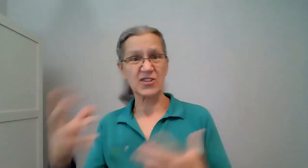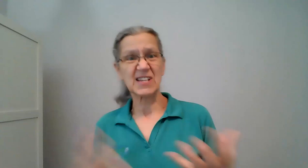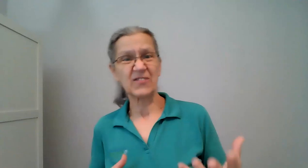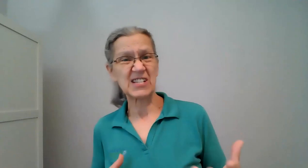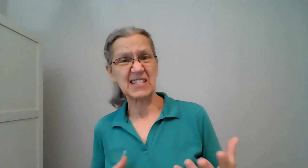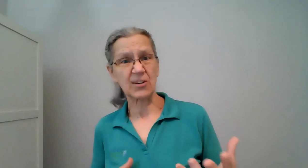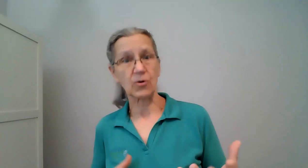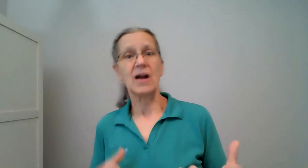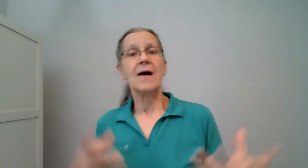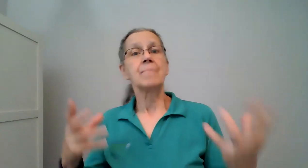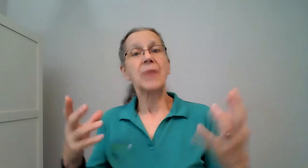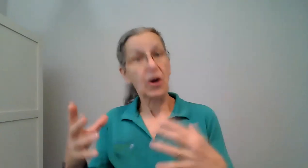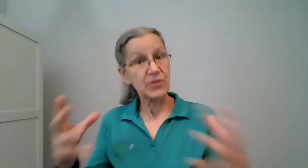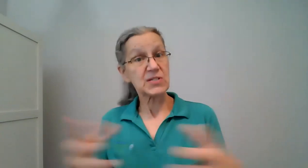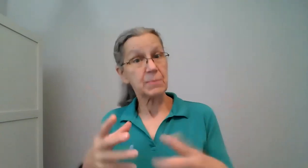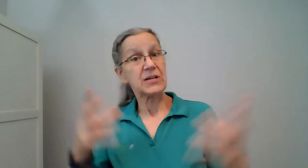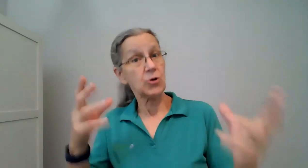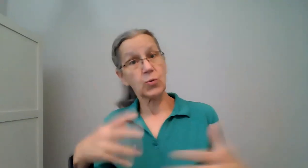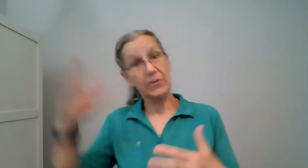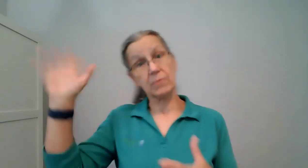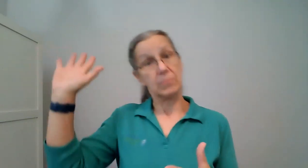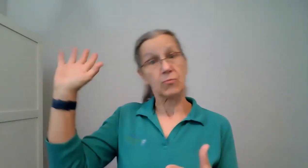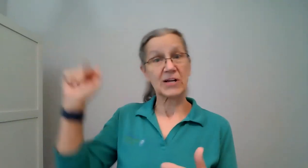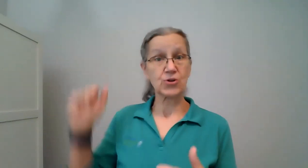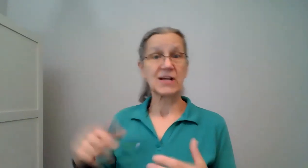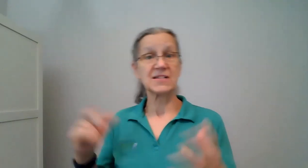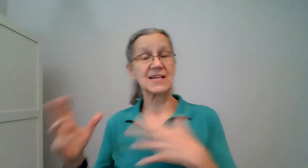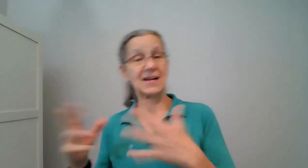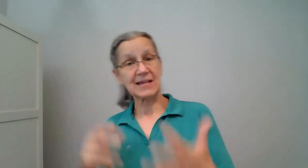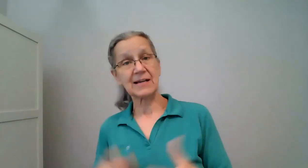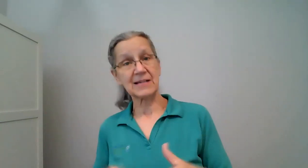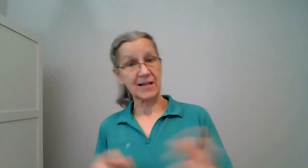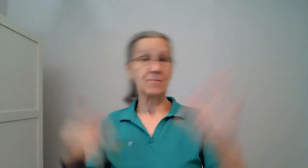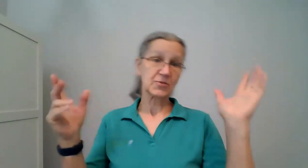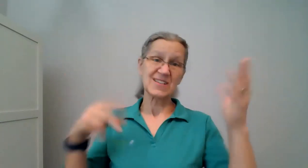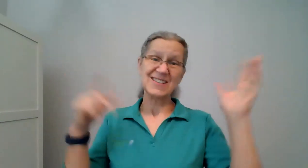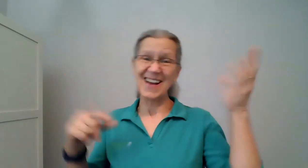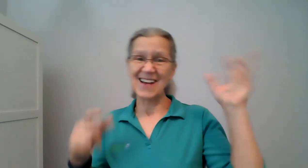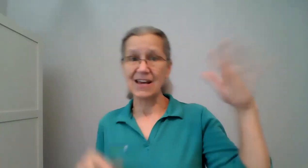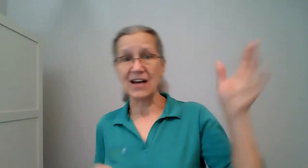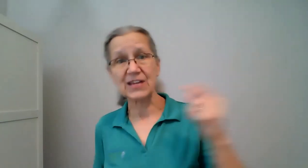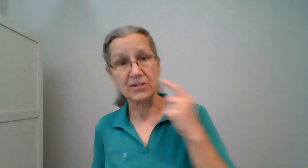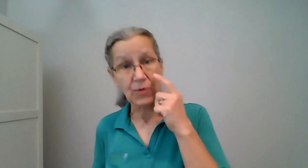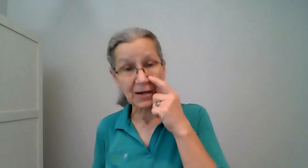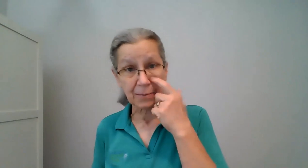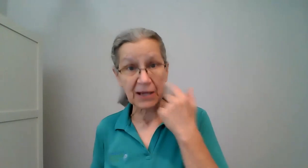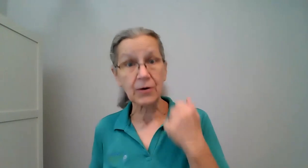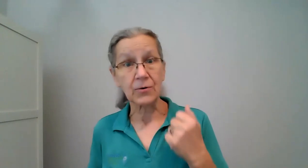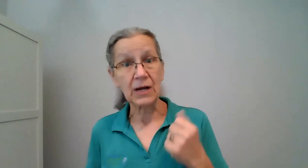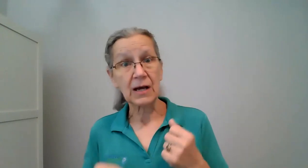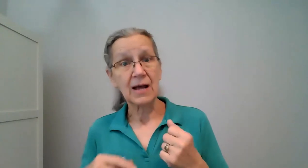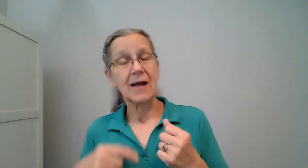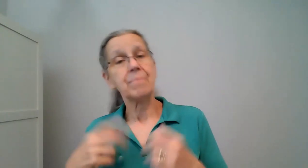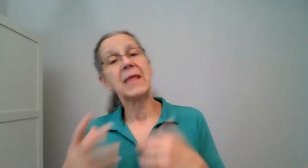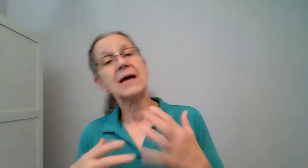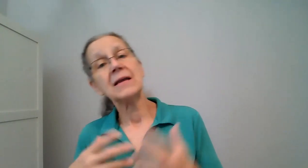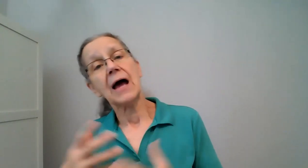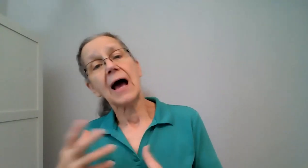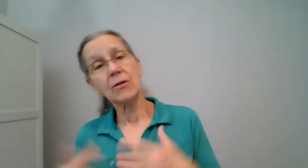you safety seeker are you somebody who would raise your hand and say i think i need help versus yeah i think i'll try it on my own and how